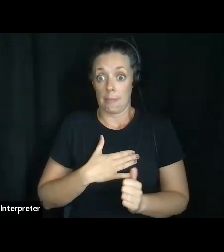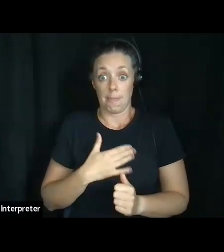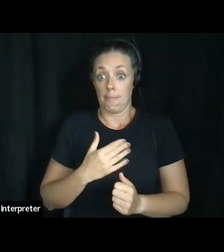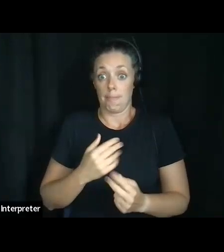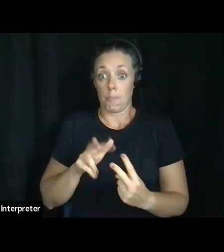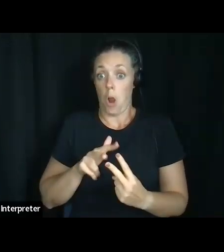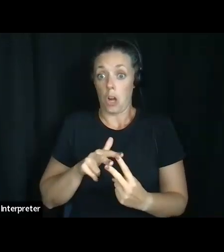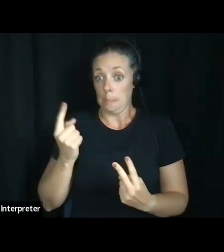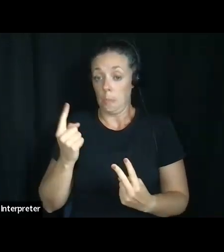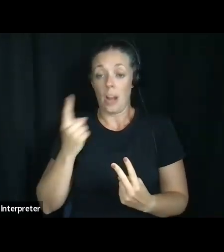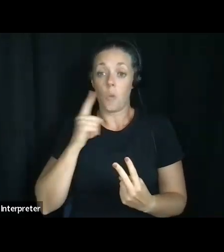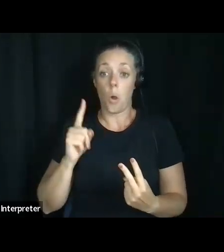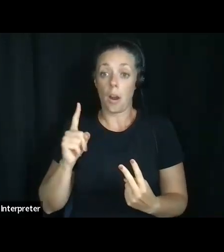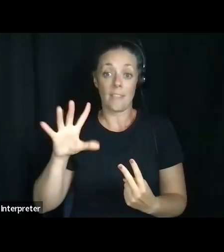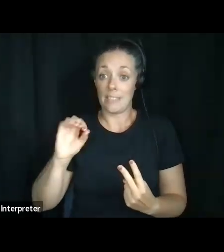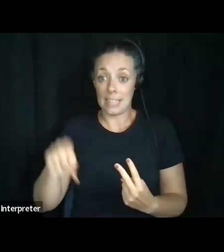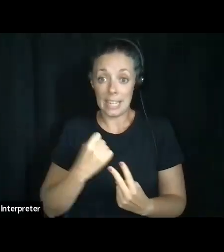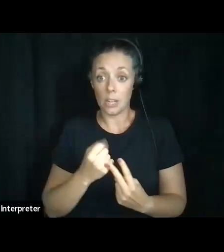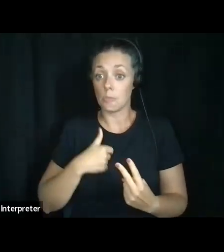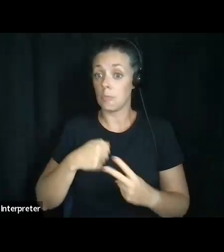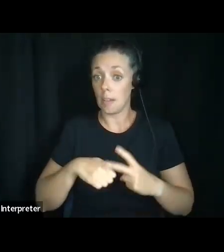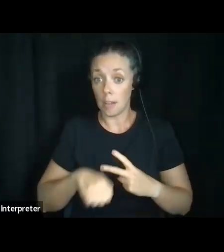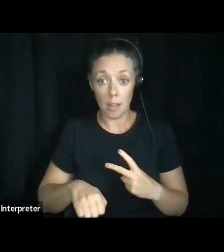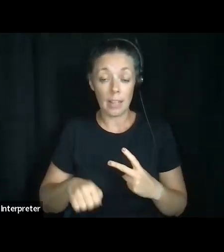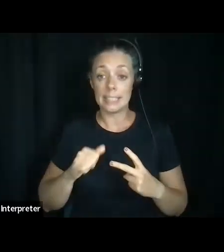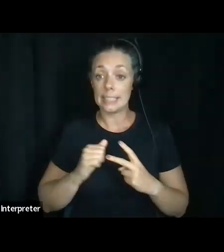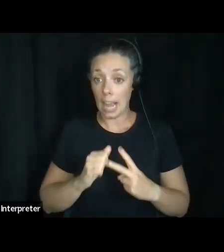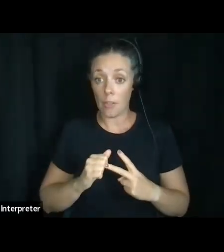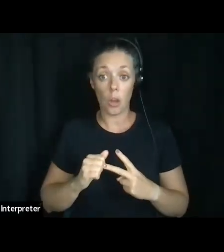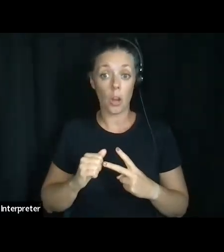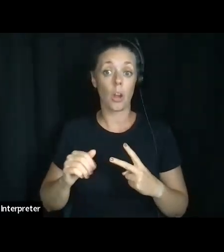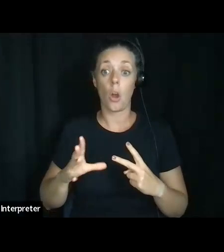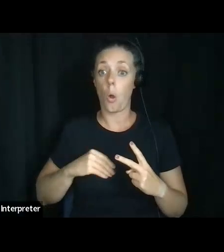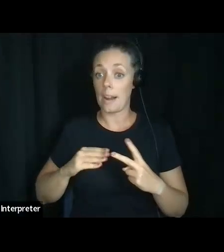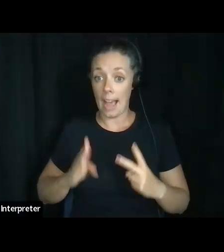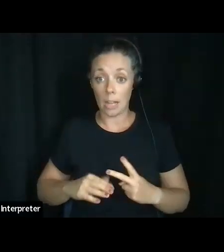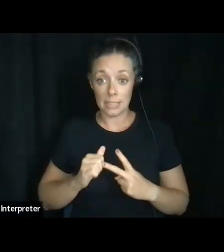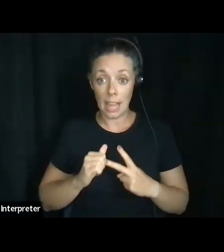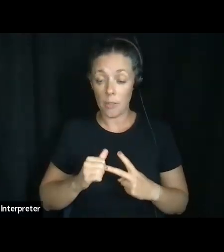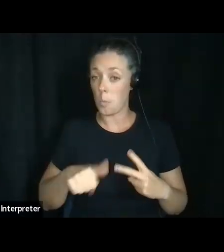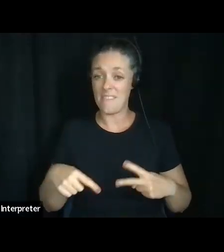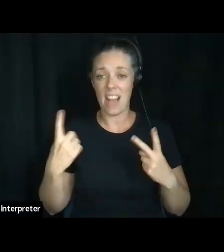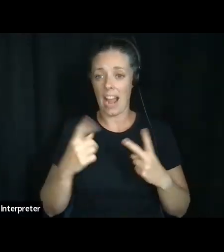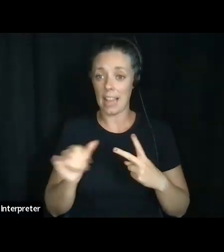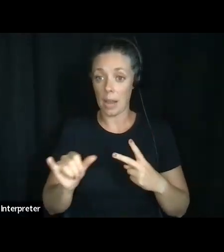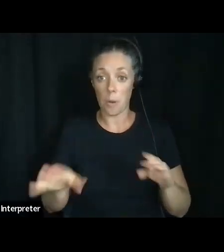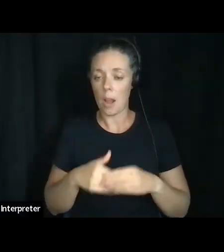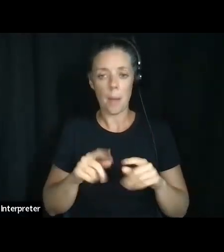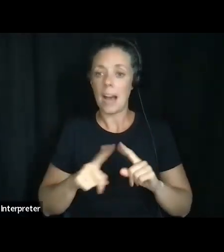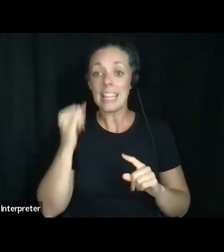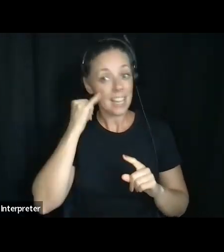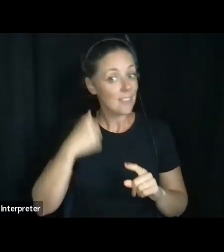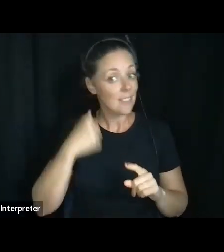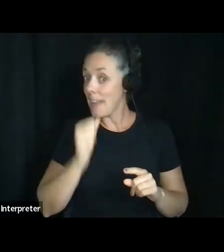50 years. We've raised children together. We own a home together. We fight like old married people, but it doesn't matter. If I am not legally married to that